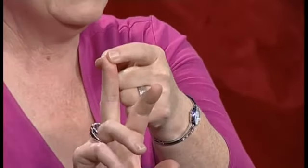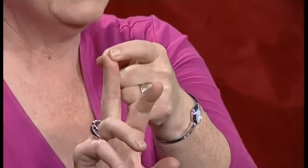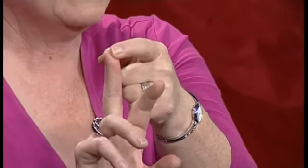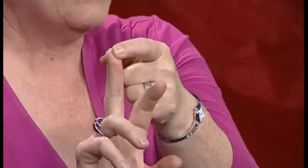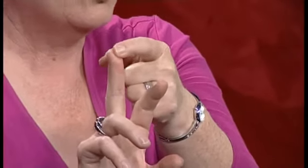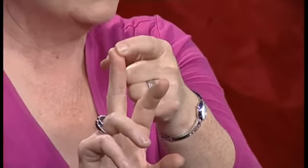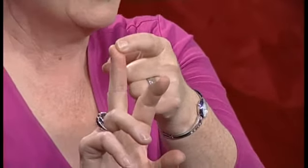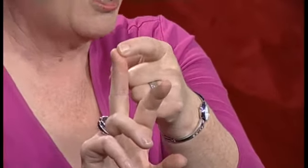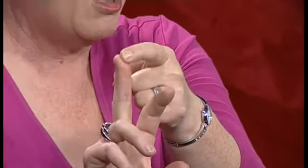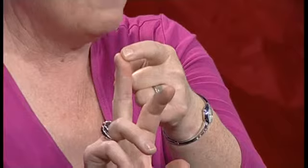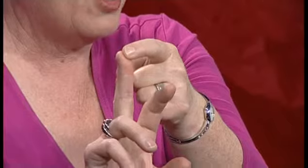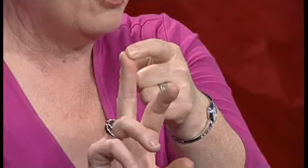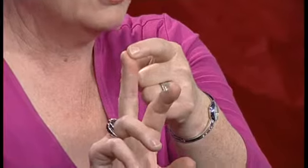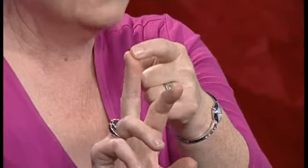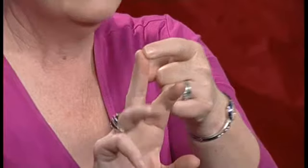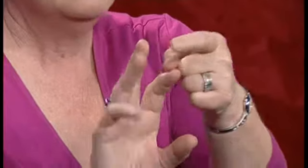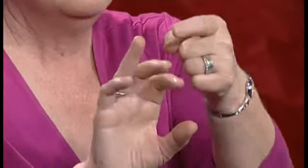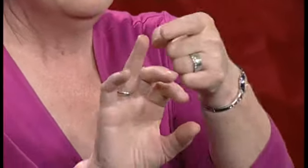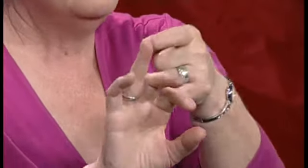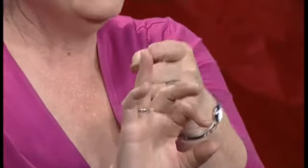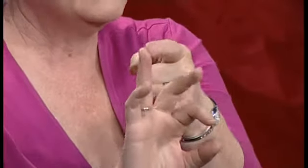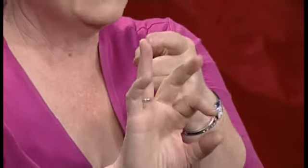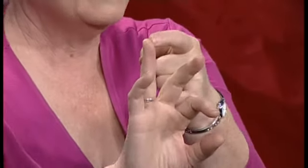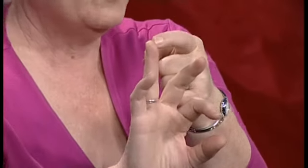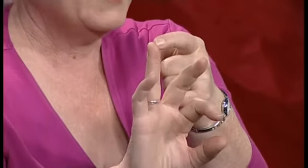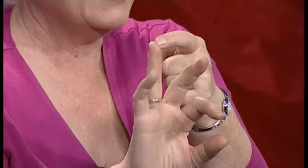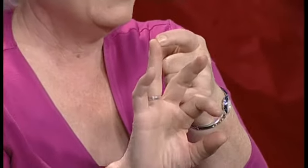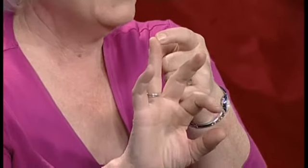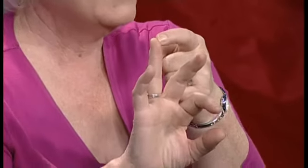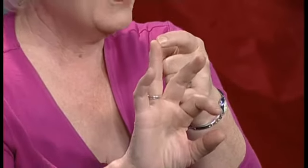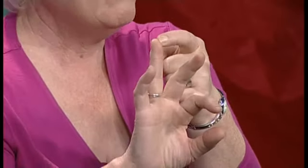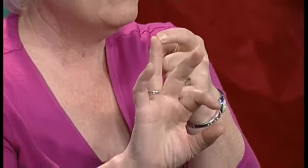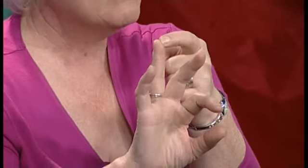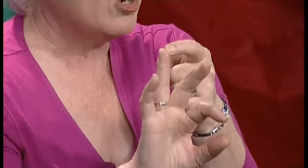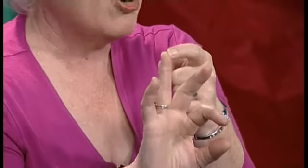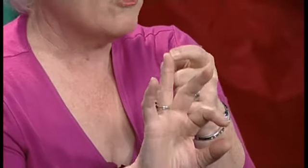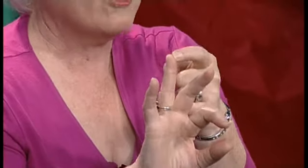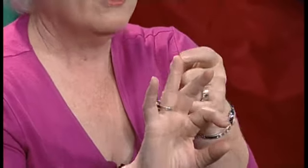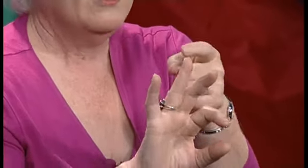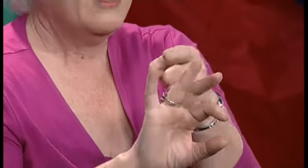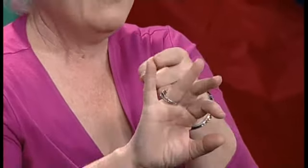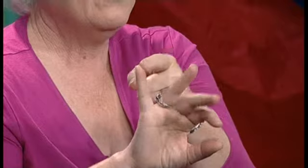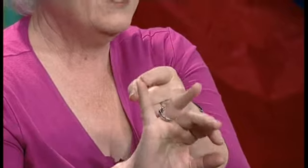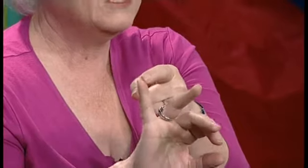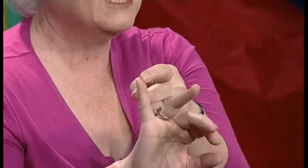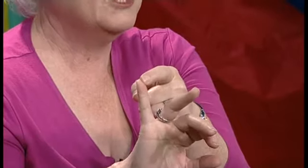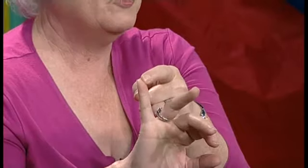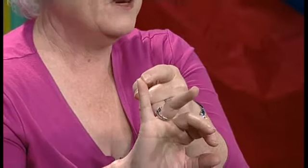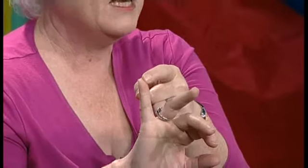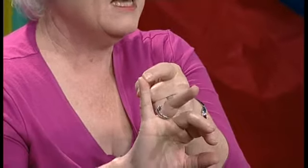bought an iPod. This little piggy gave a groan. And this little piggy